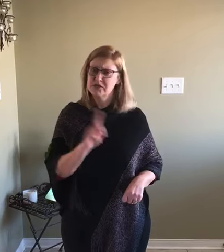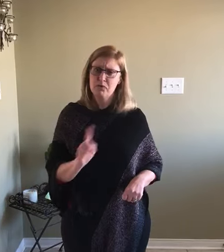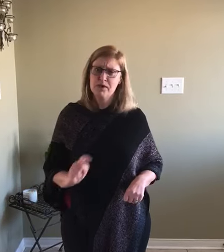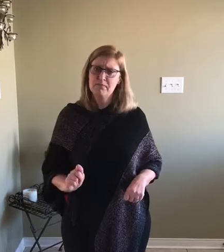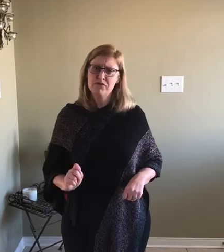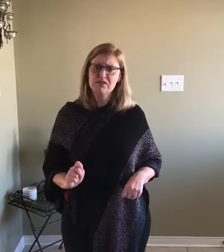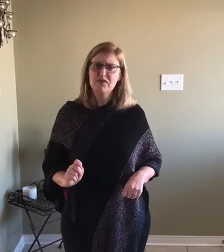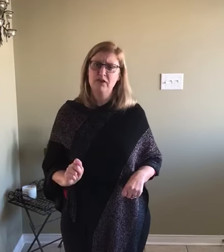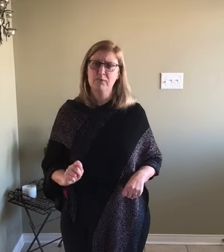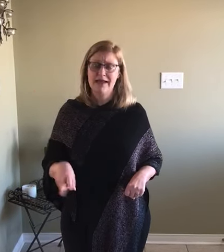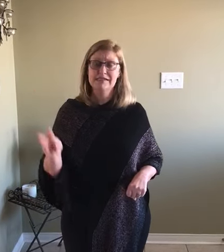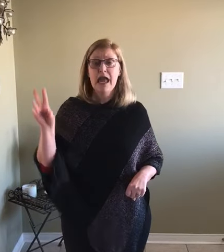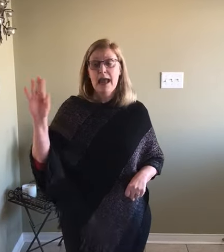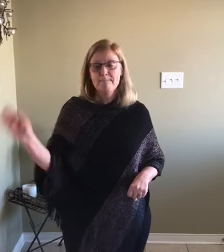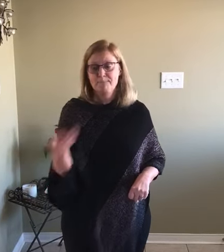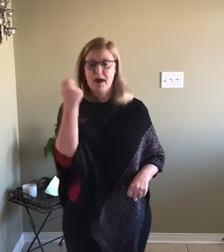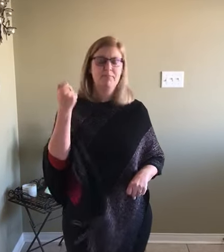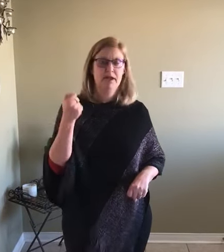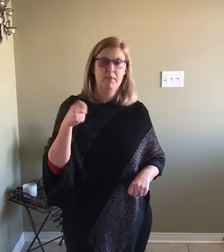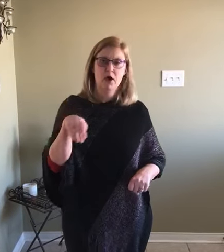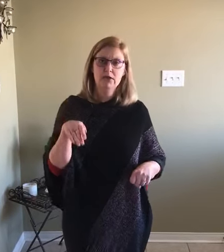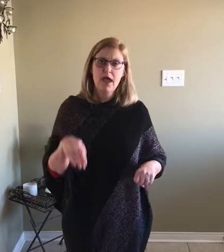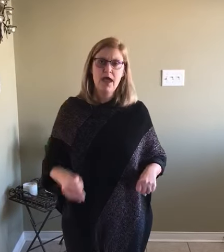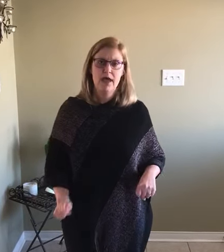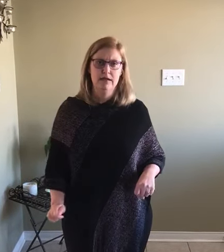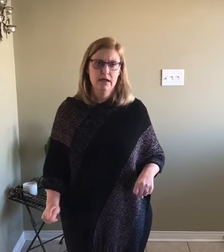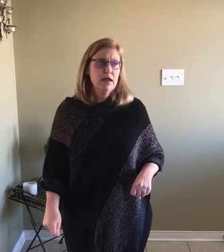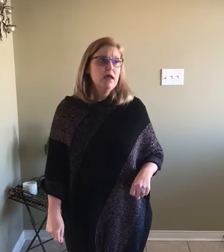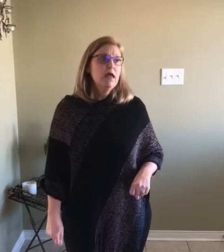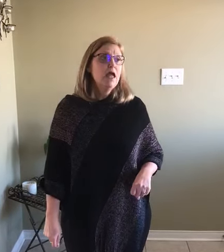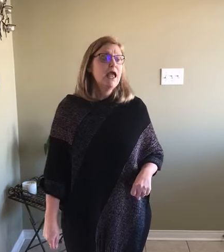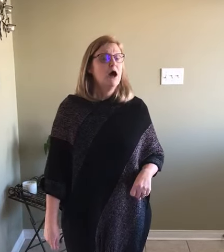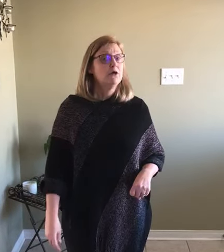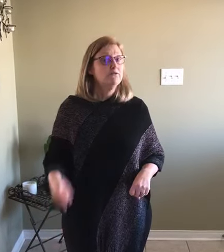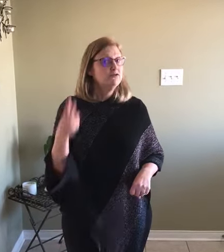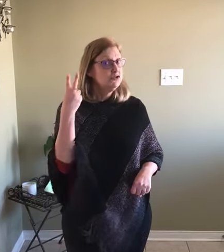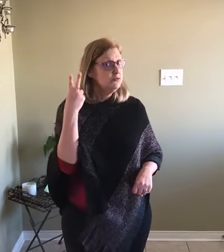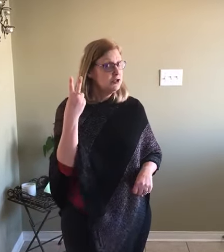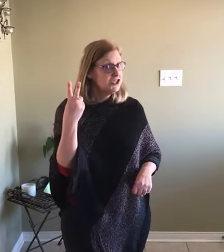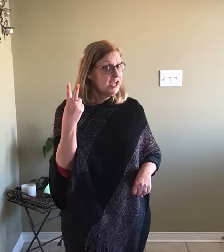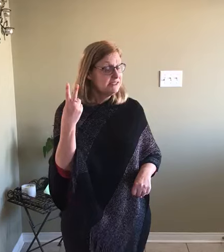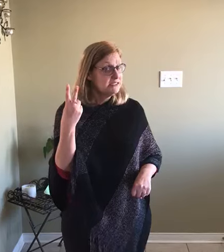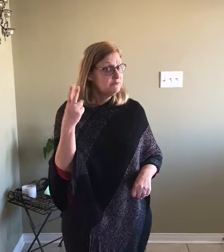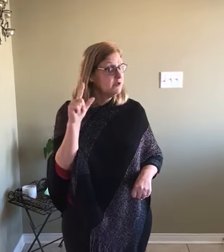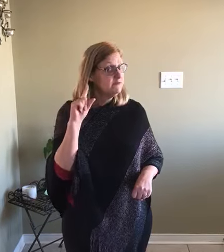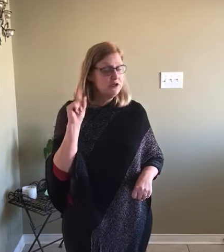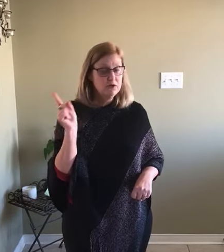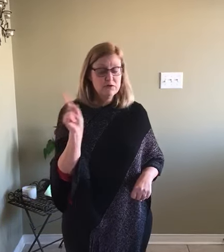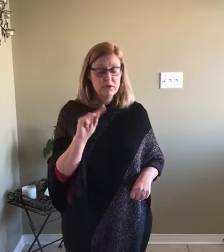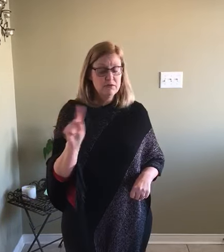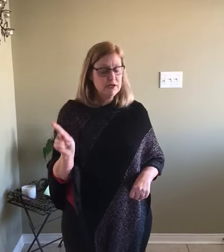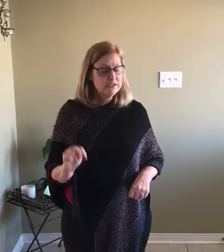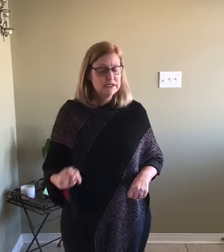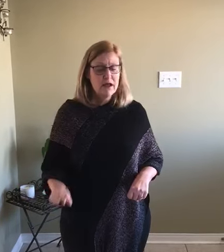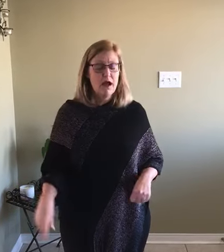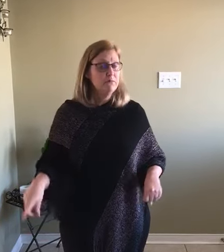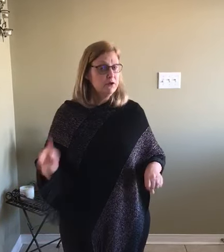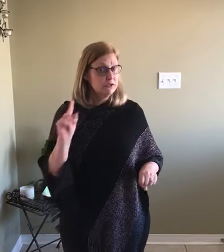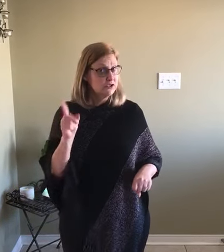scooping up those field mice and bopping them on the head. I'll give you two more chances, but if you don't listen, I'm going to